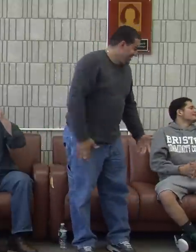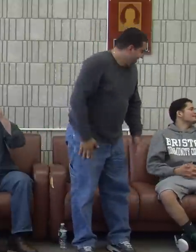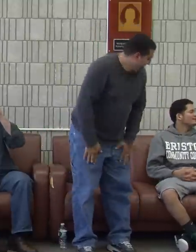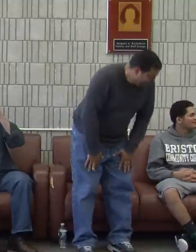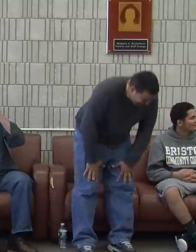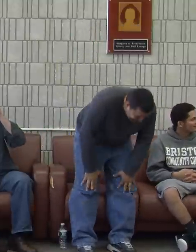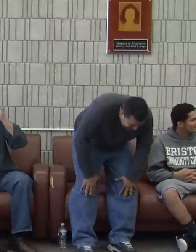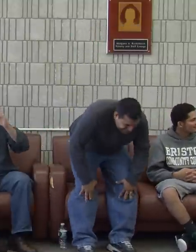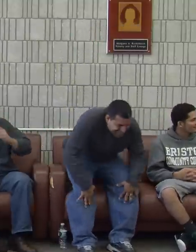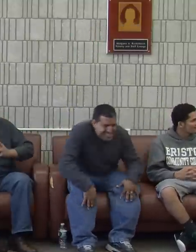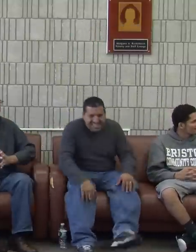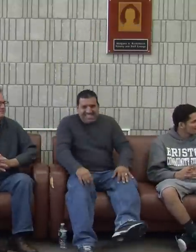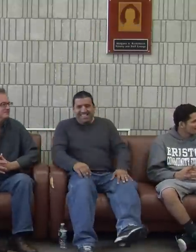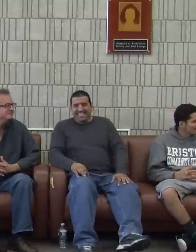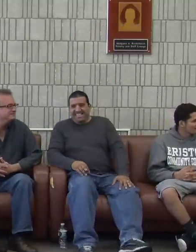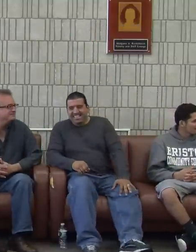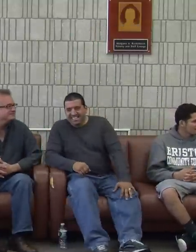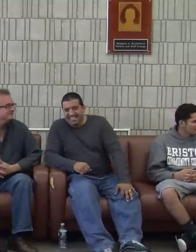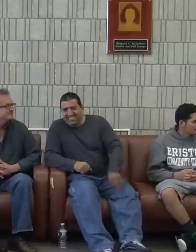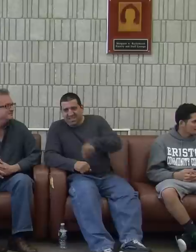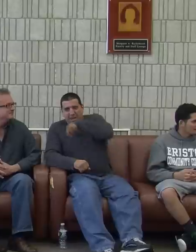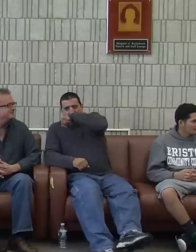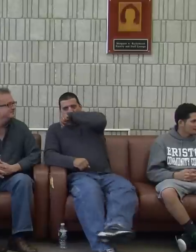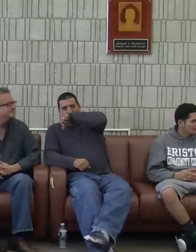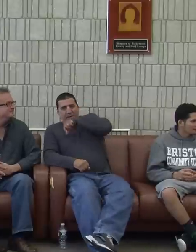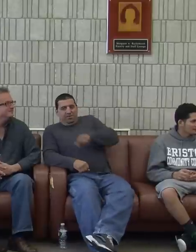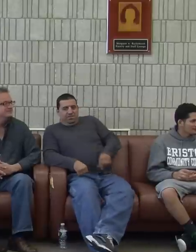That's why. Holly, how do you order a pizza?